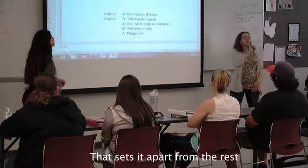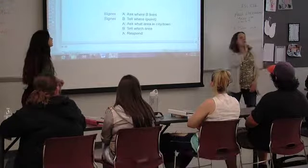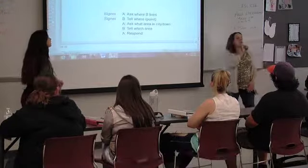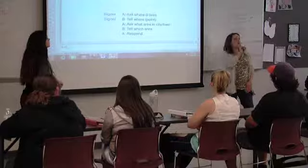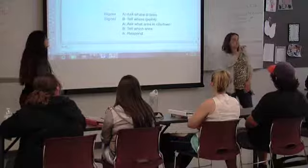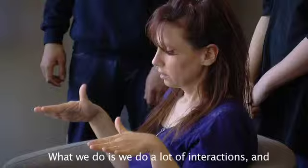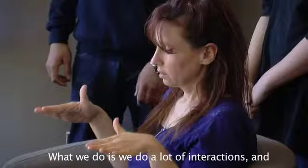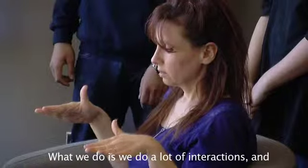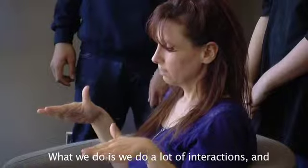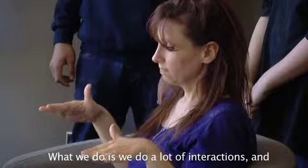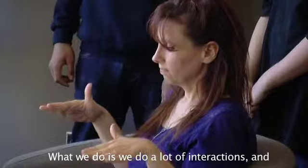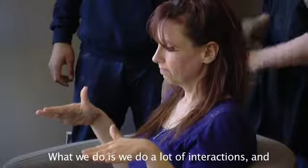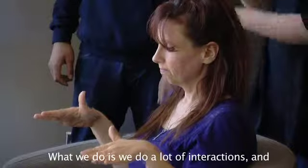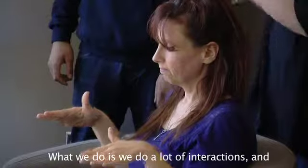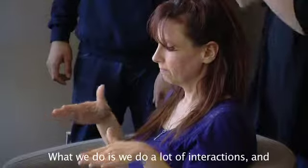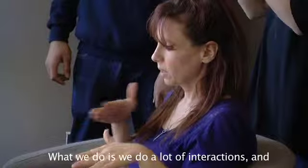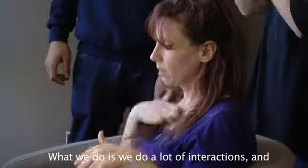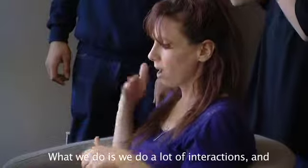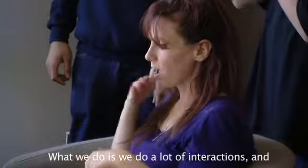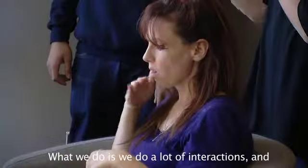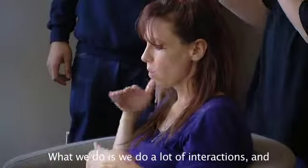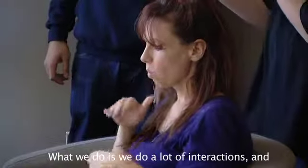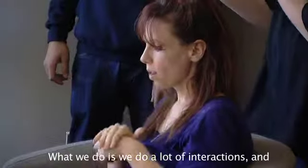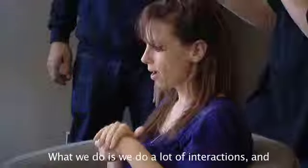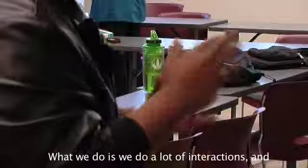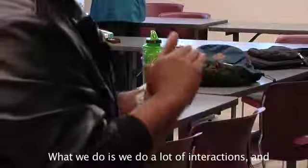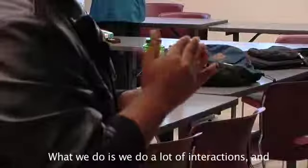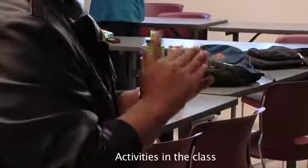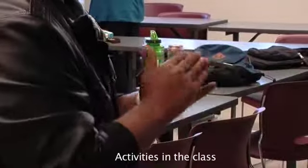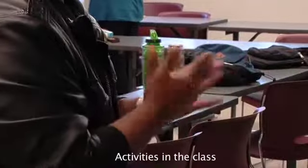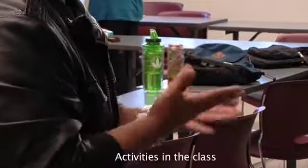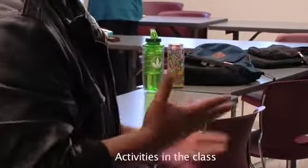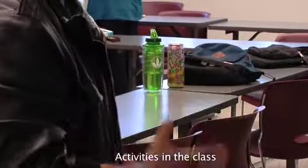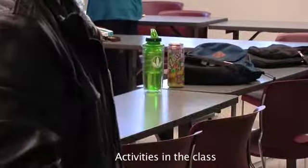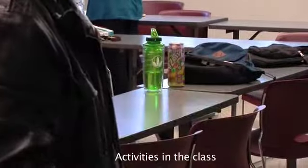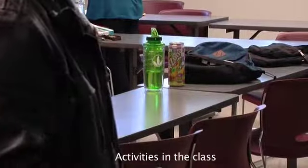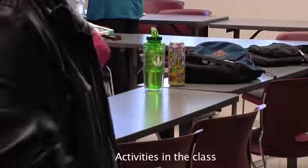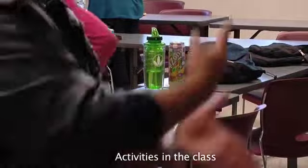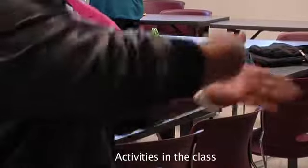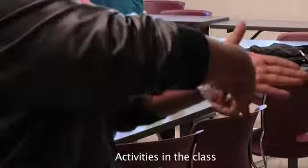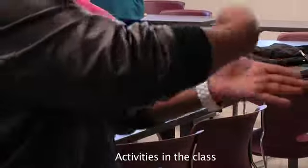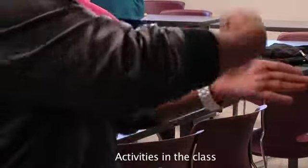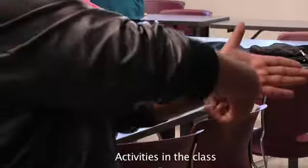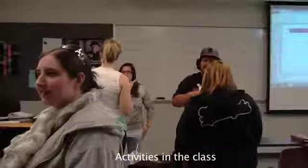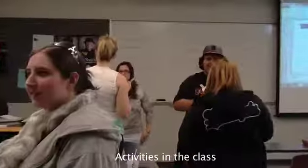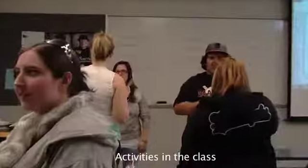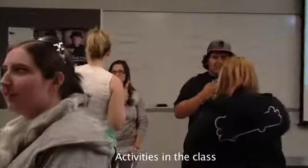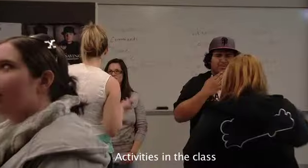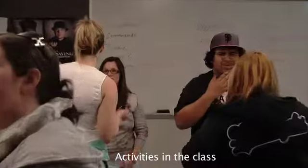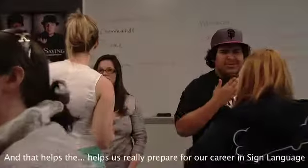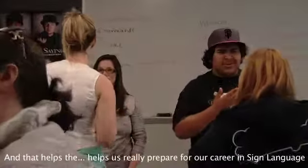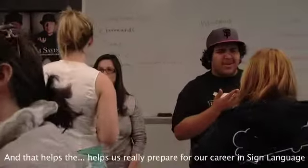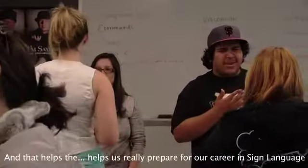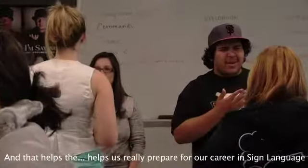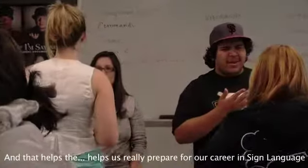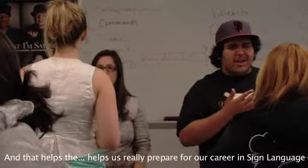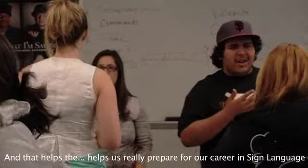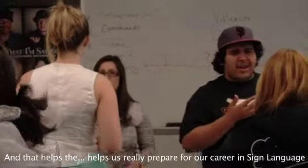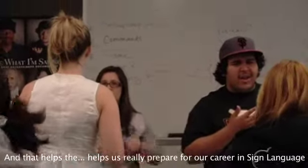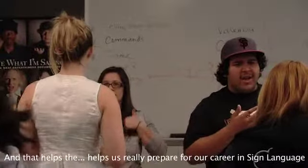What we do is we do a lot of interactions and activities in the class and that helps us